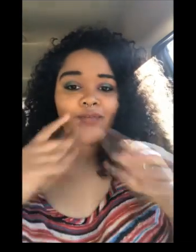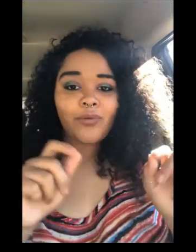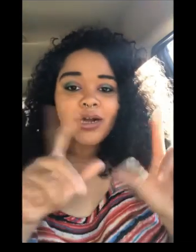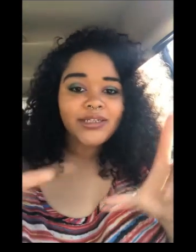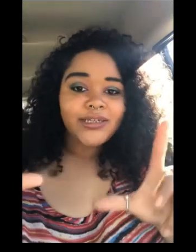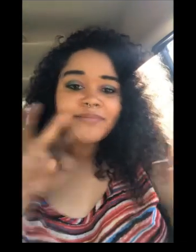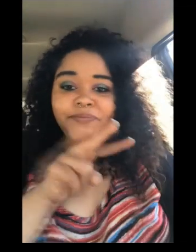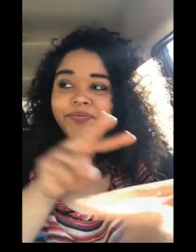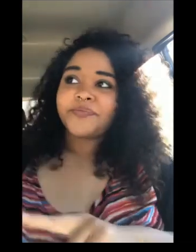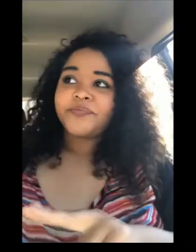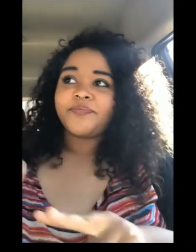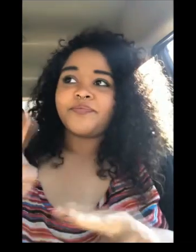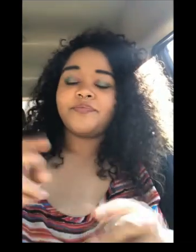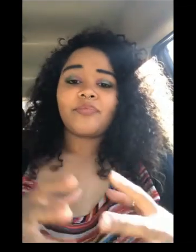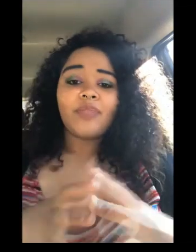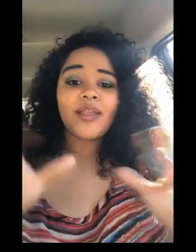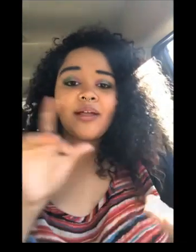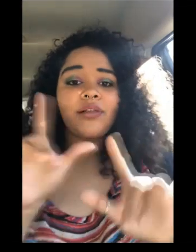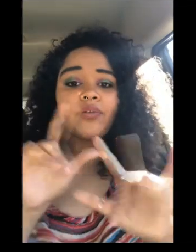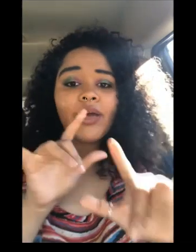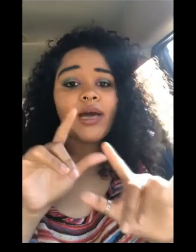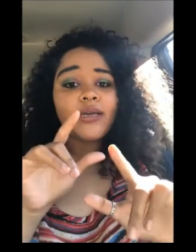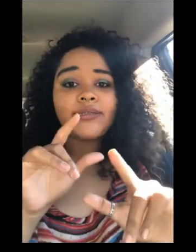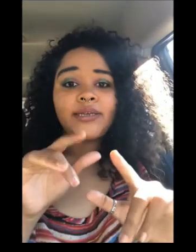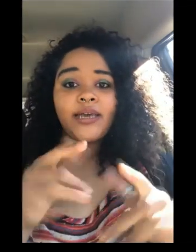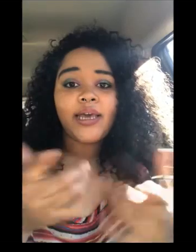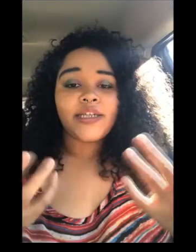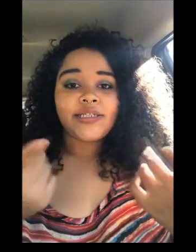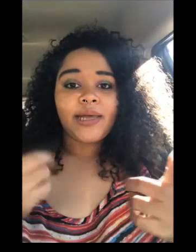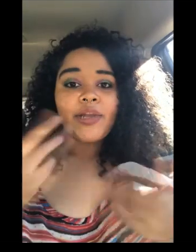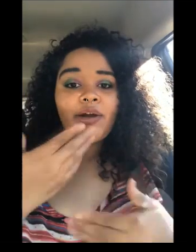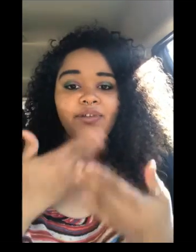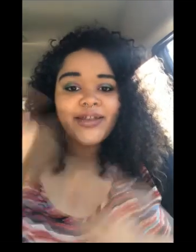you for watching i love you guys and just let me know have a good day